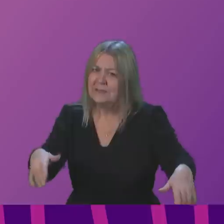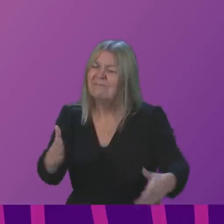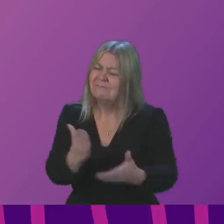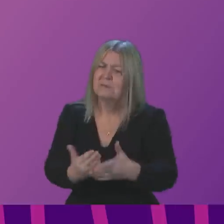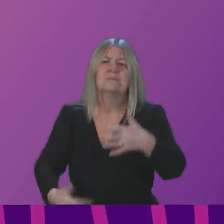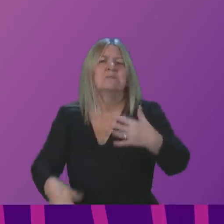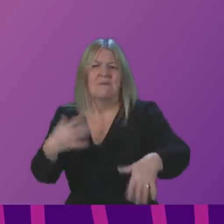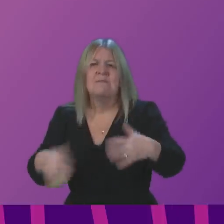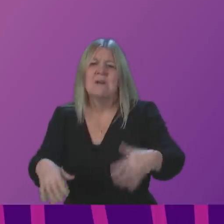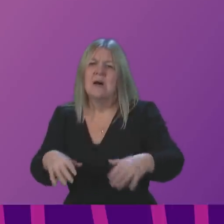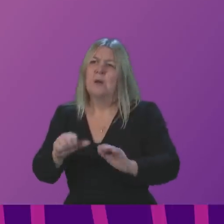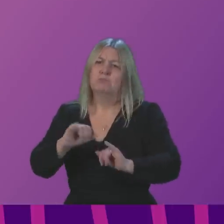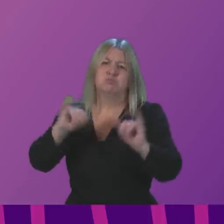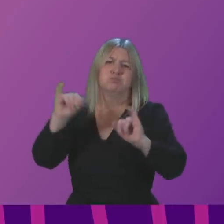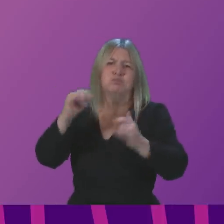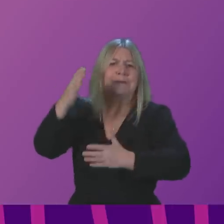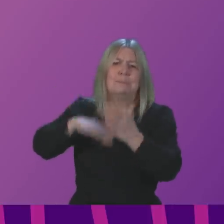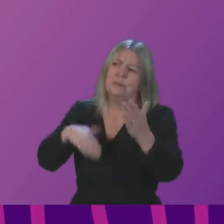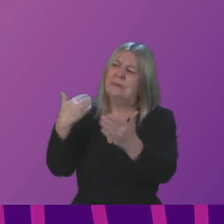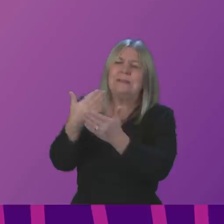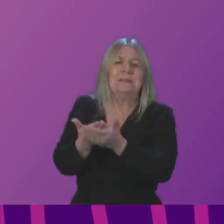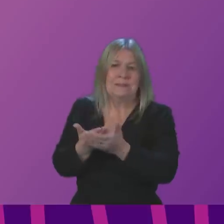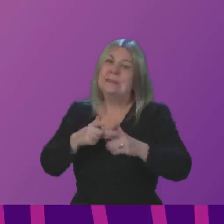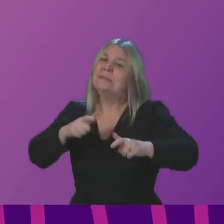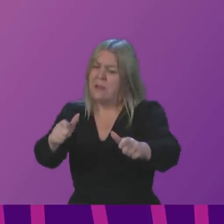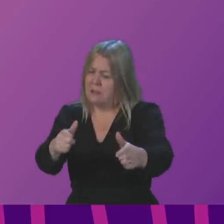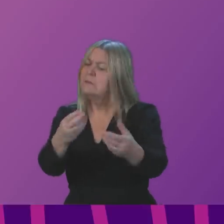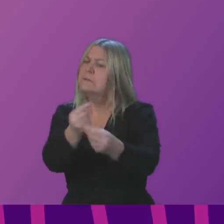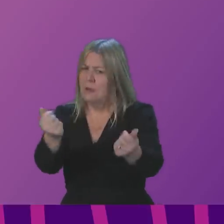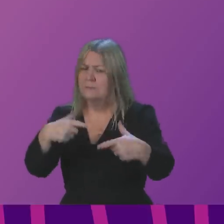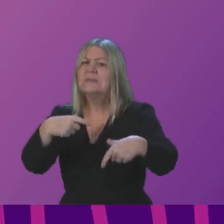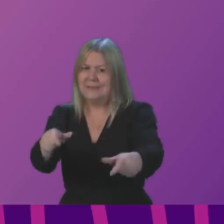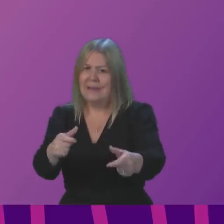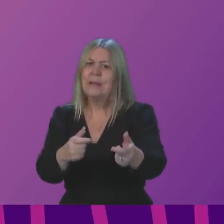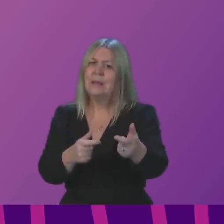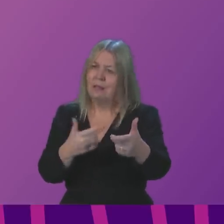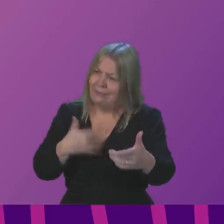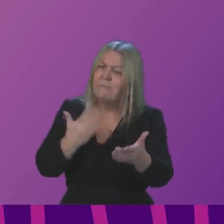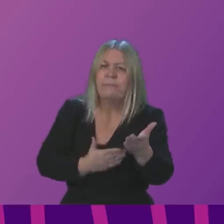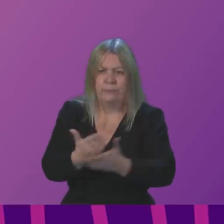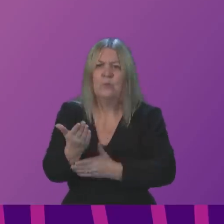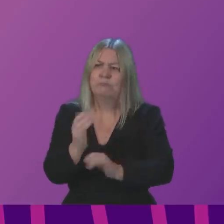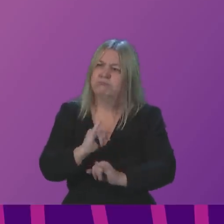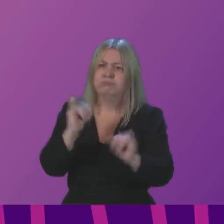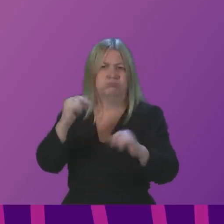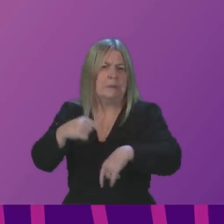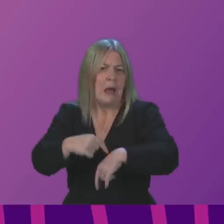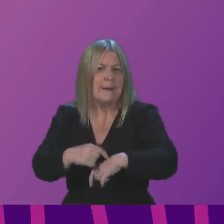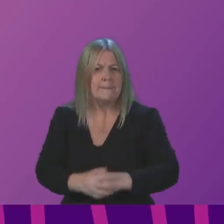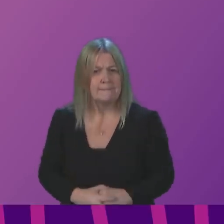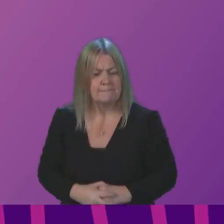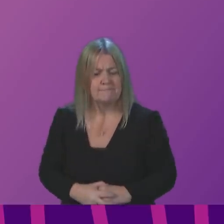a very difficult experience as a result of that, and some are still suffering that difficult experience. In terms of the